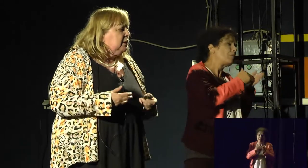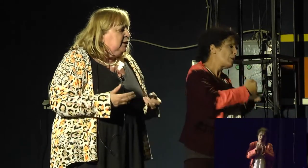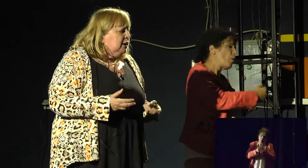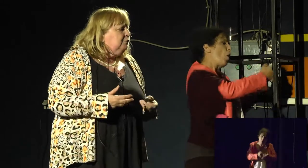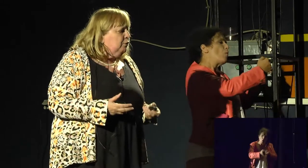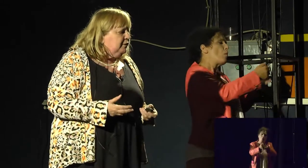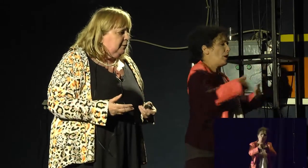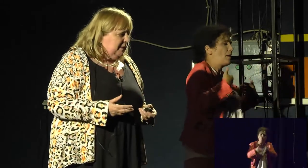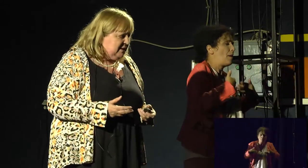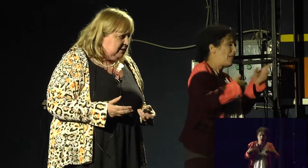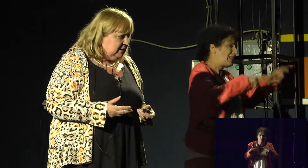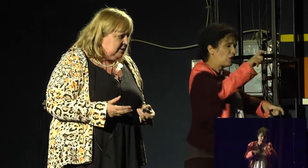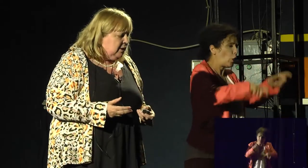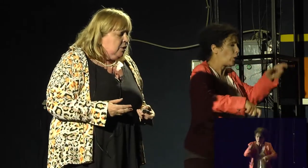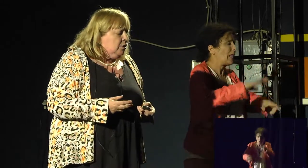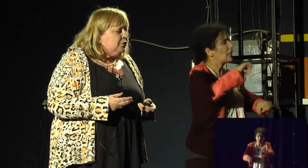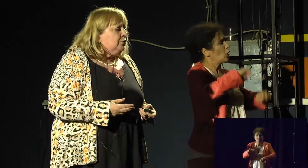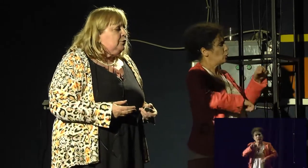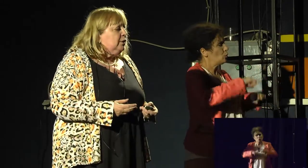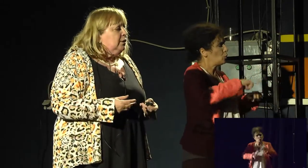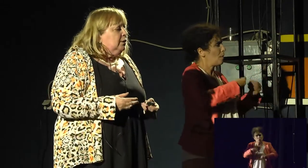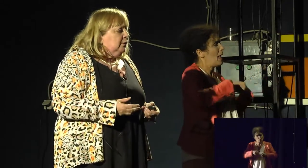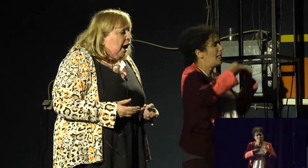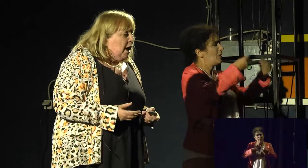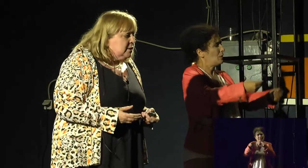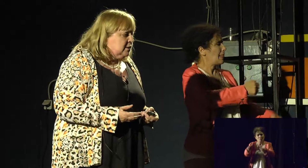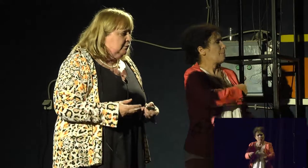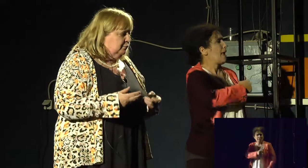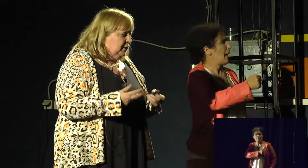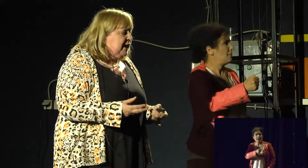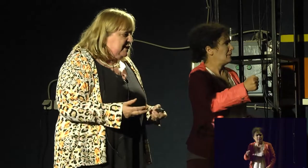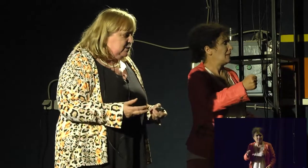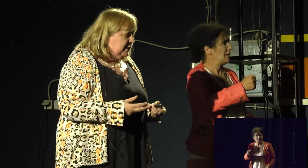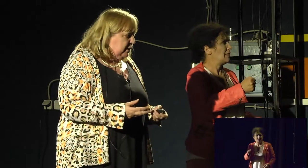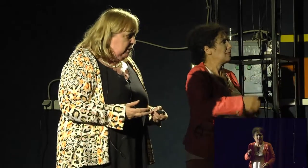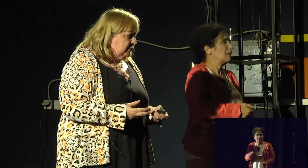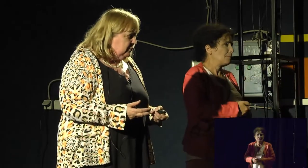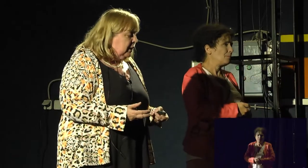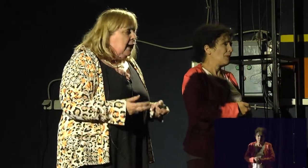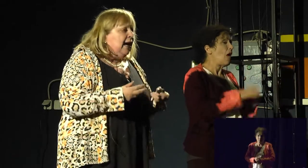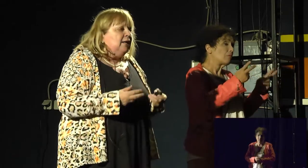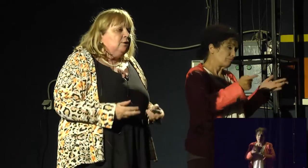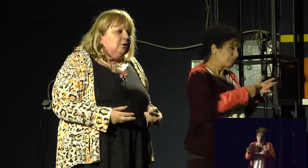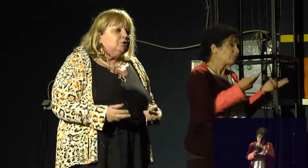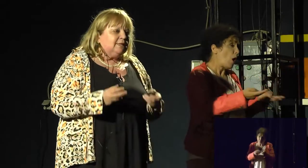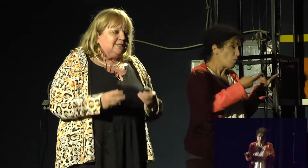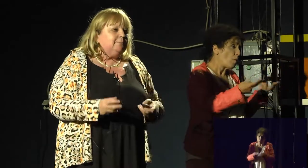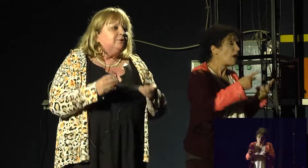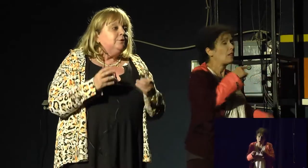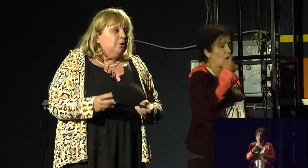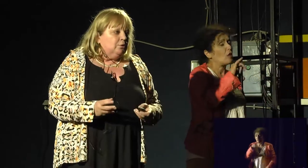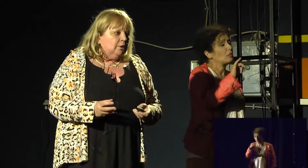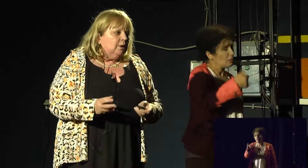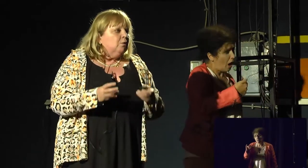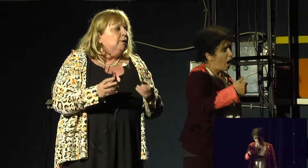giving them the evolving capacities to ask for yes when they want to and learn to